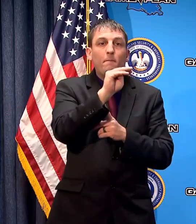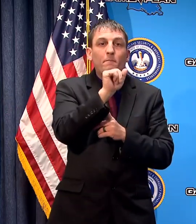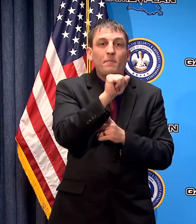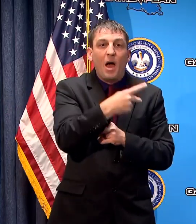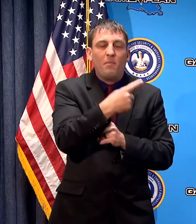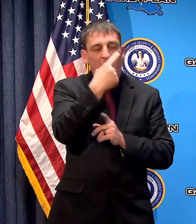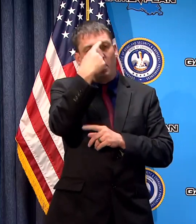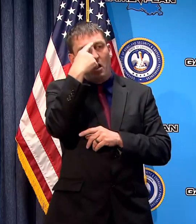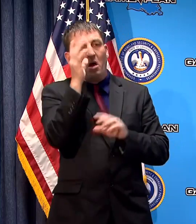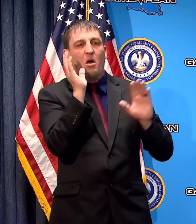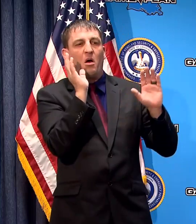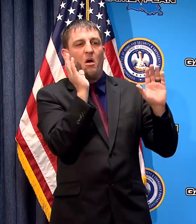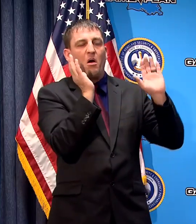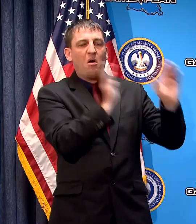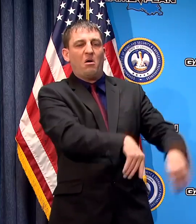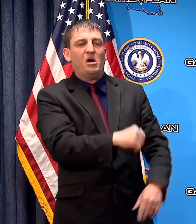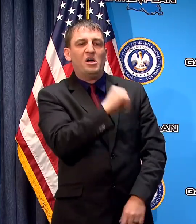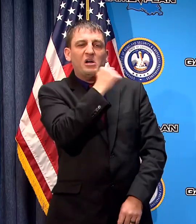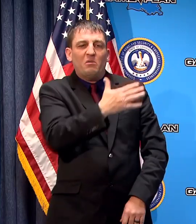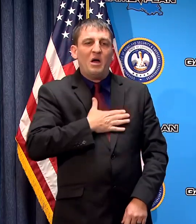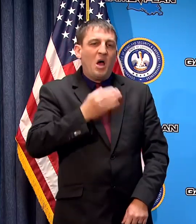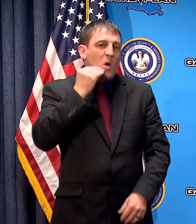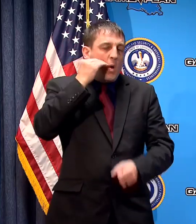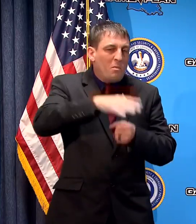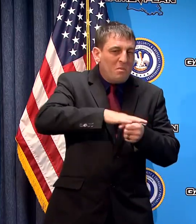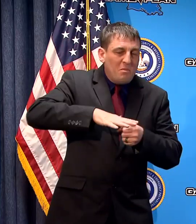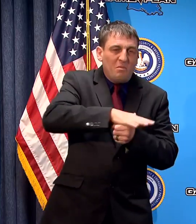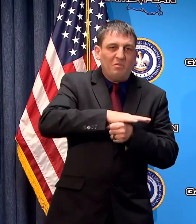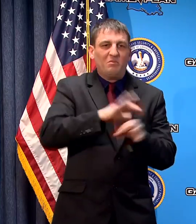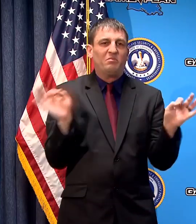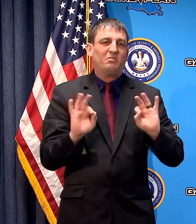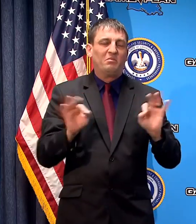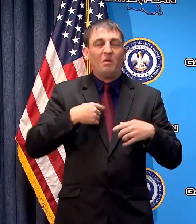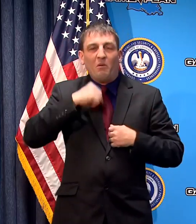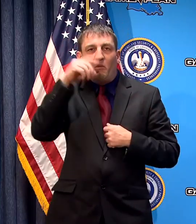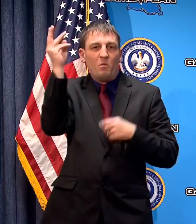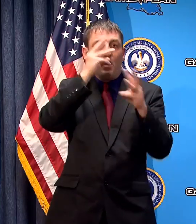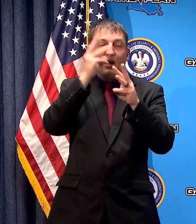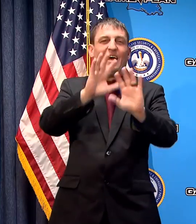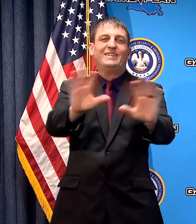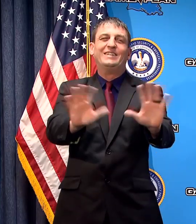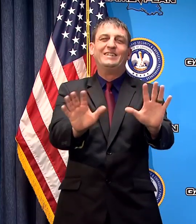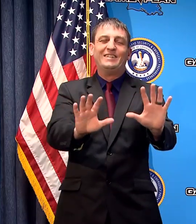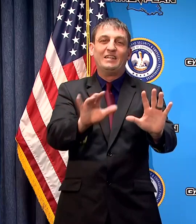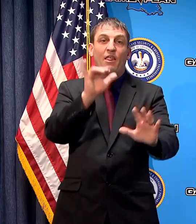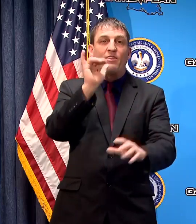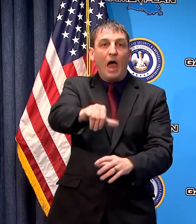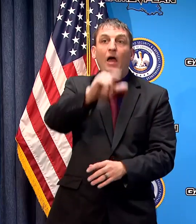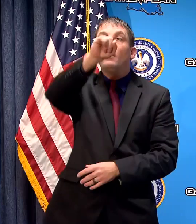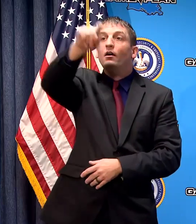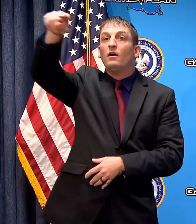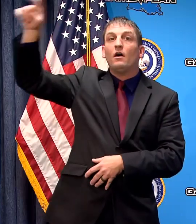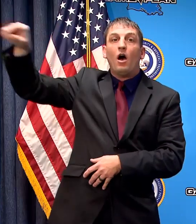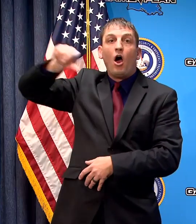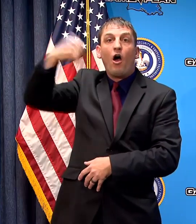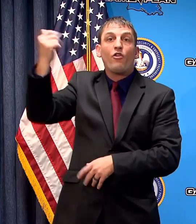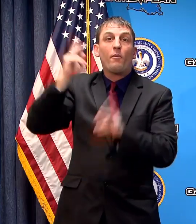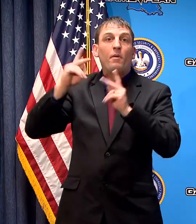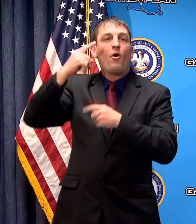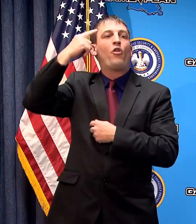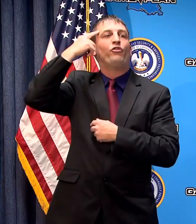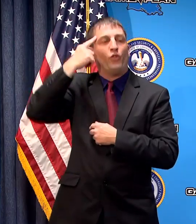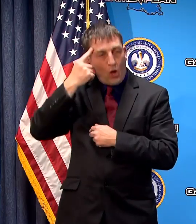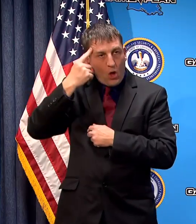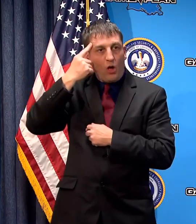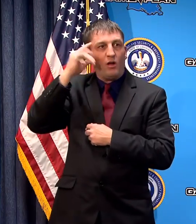and say whoa well it's not in my parish yet I don't have anything to worry about and that is the mindset that other places fell into